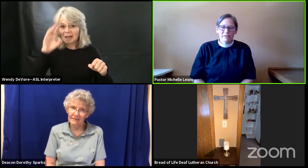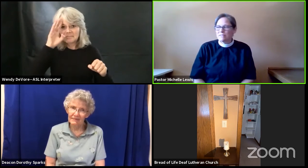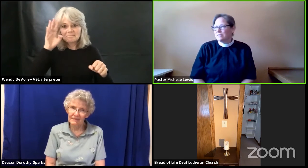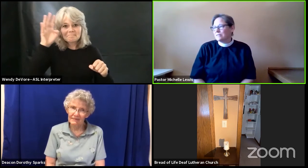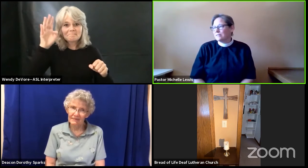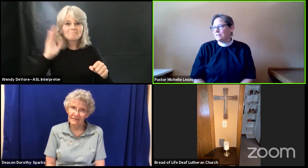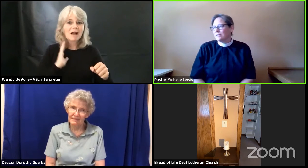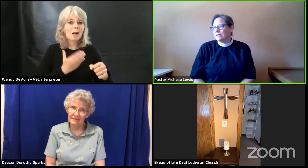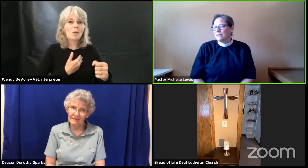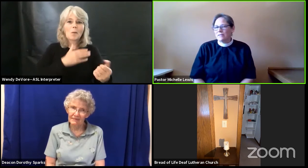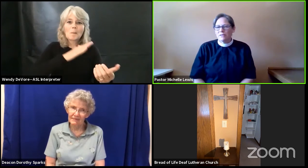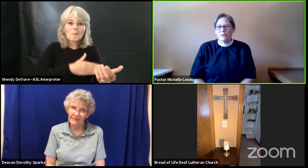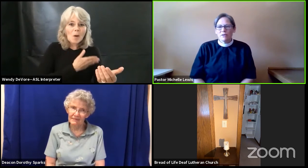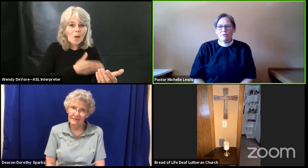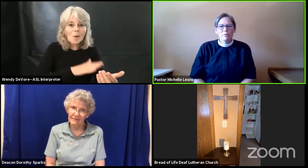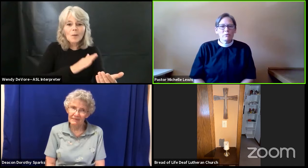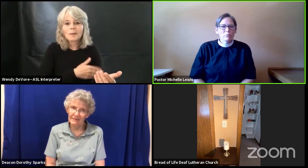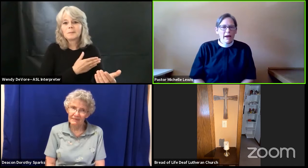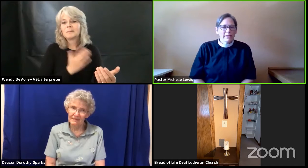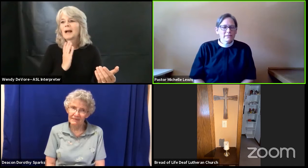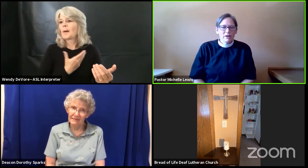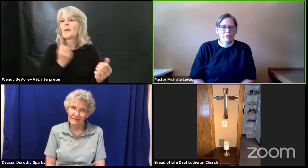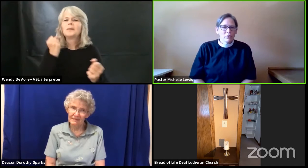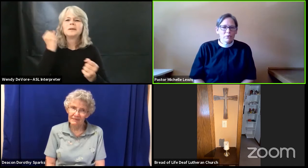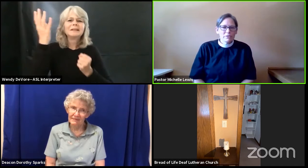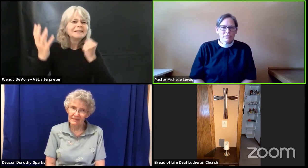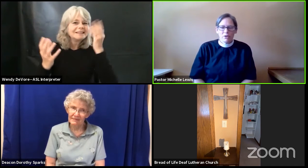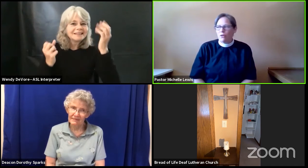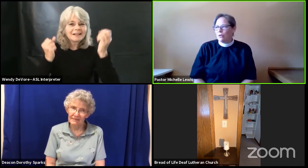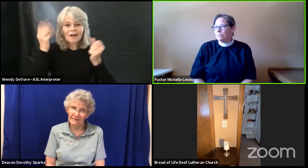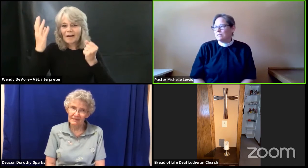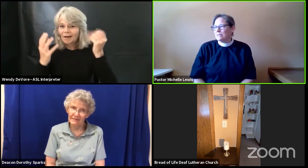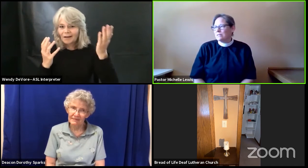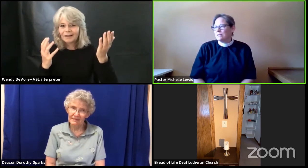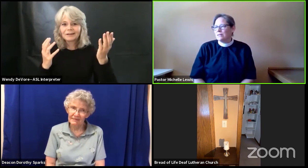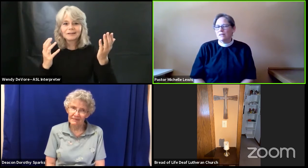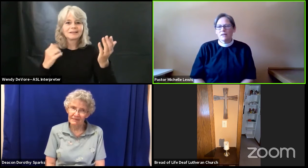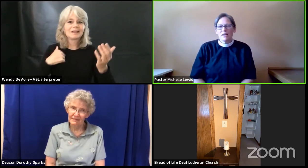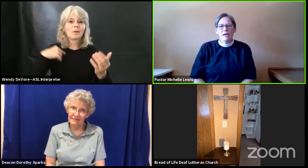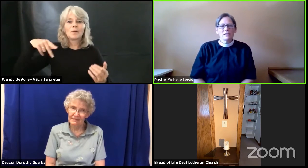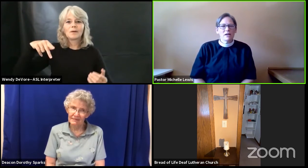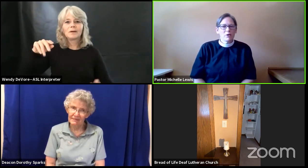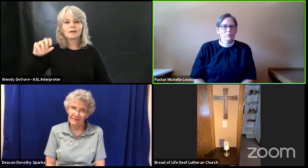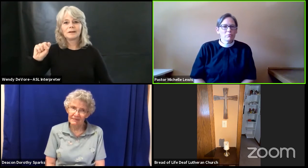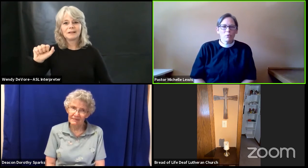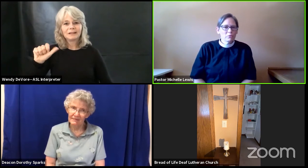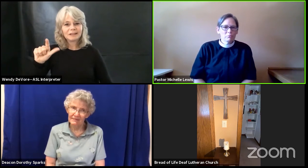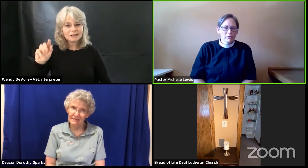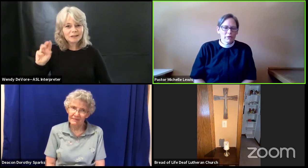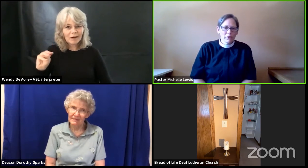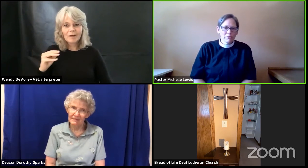We write our own psalms and our own prayers.